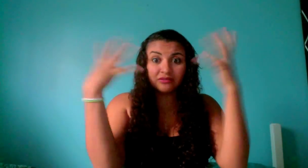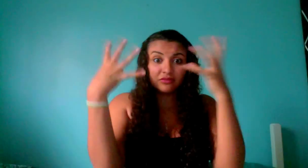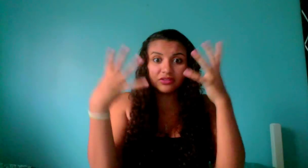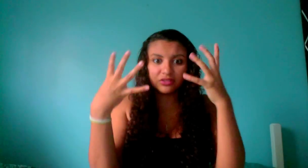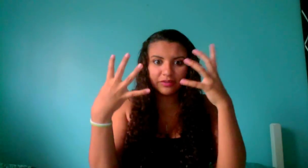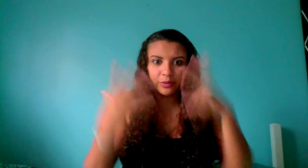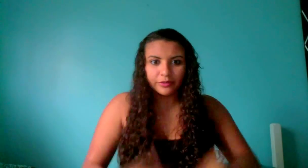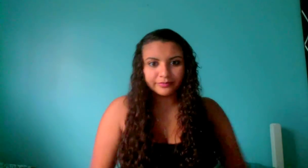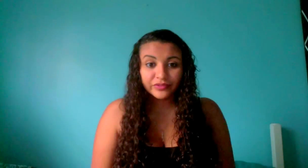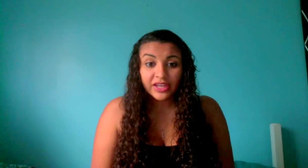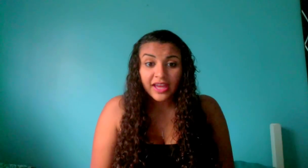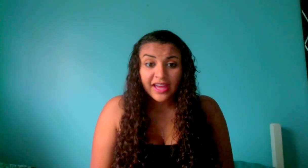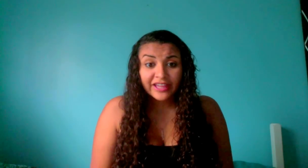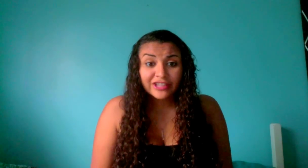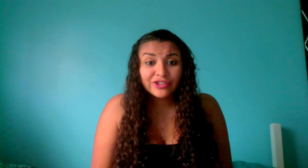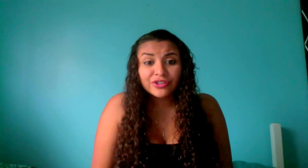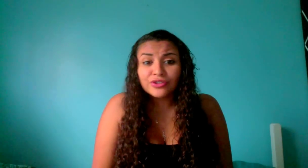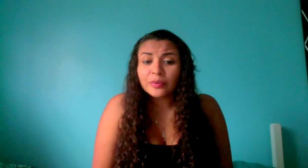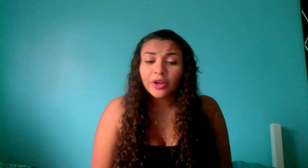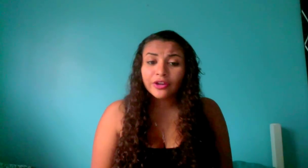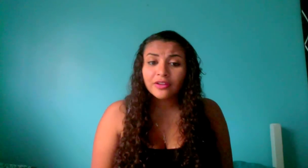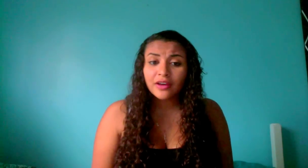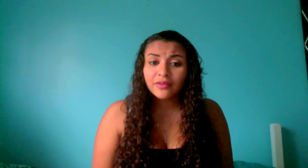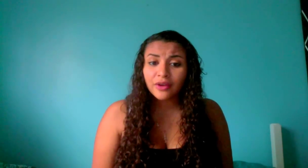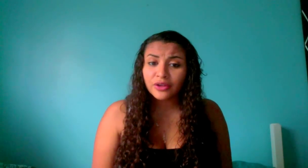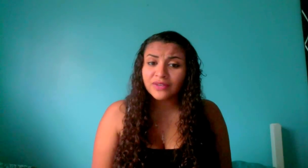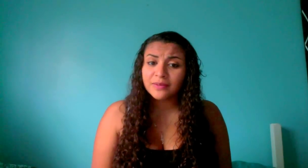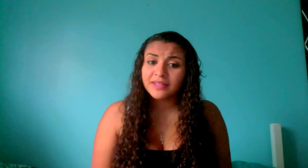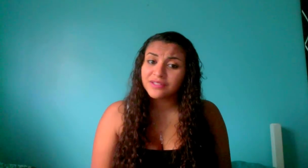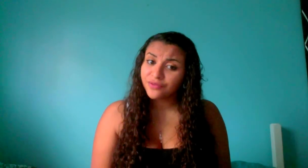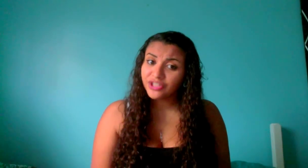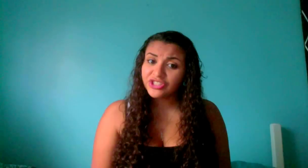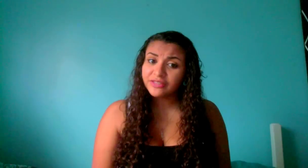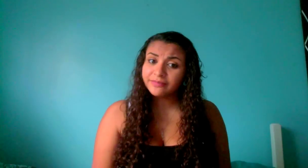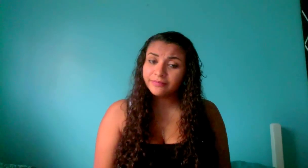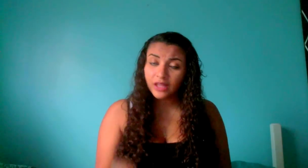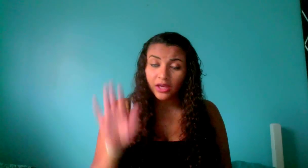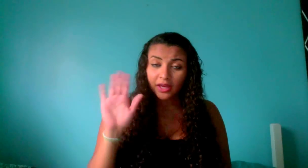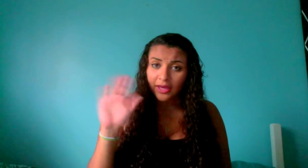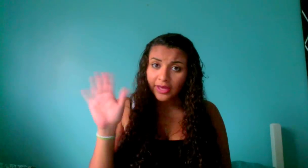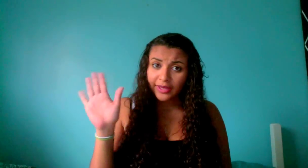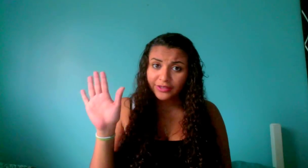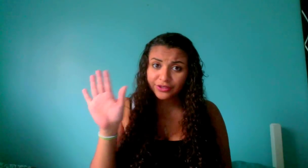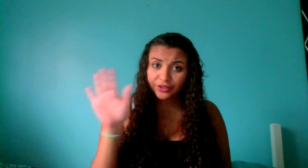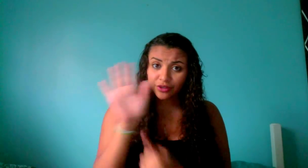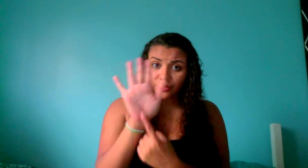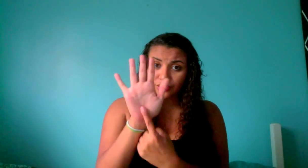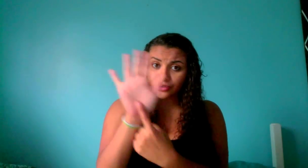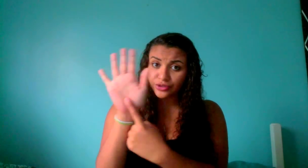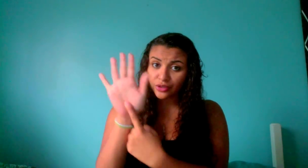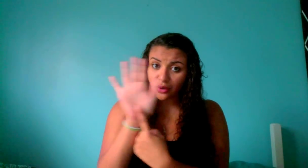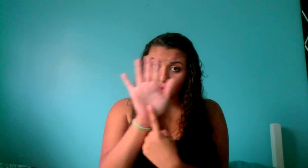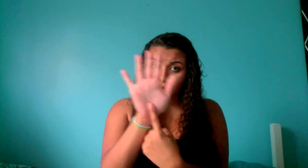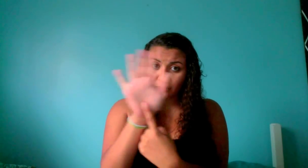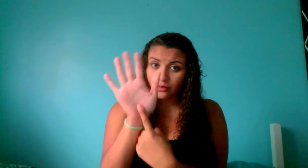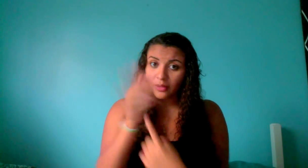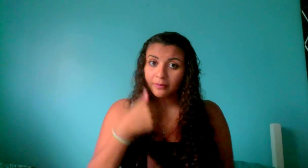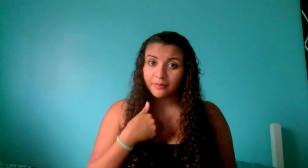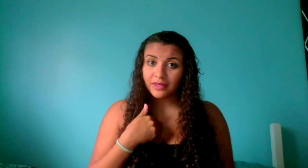they're just everywhere hey sugar show me all your love all you're giving me is friction hey sugar show me